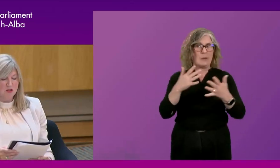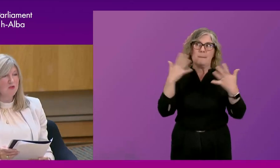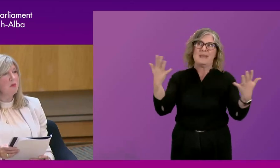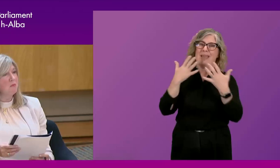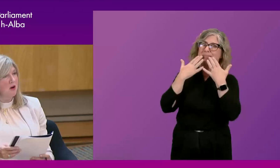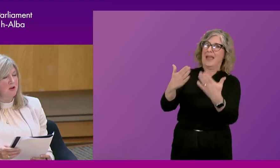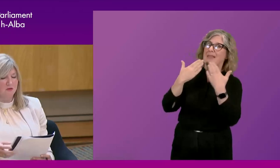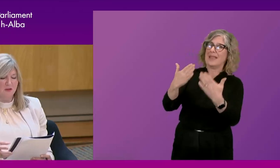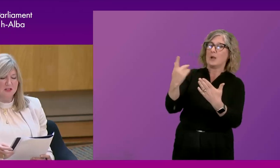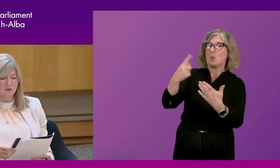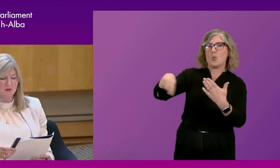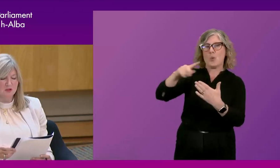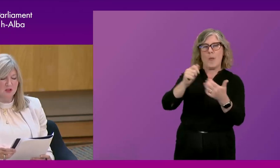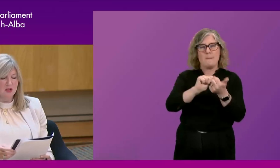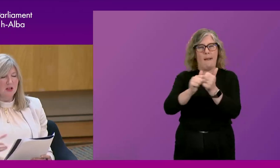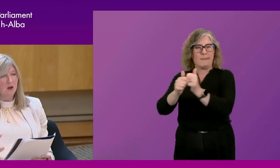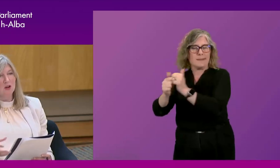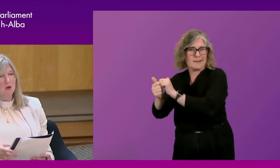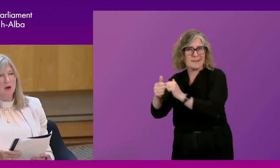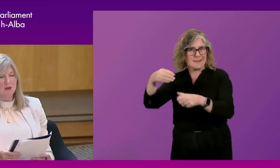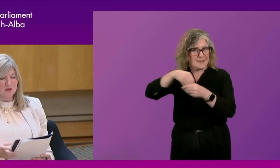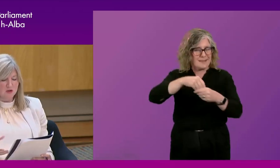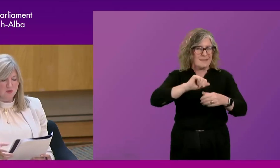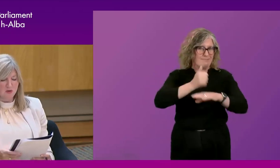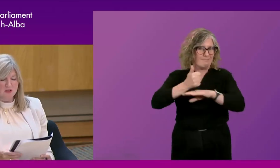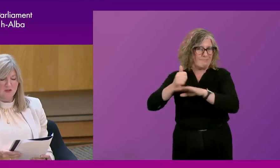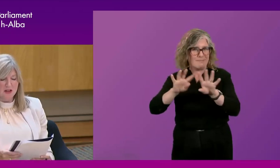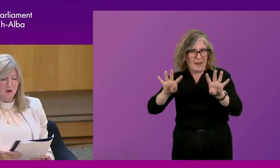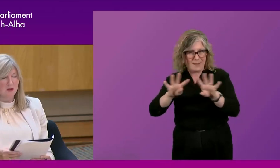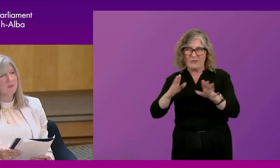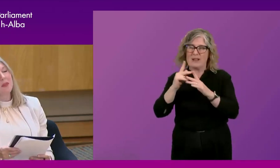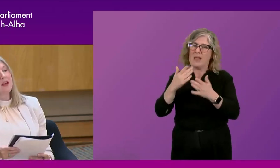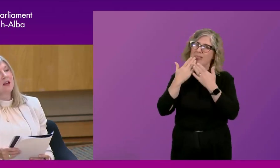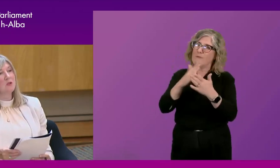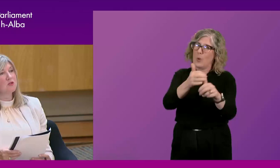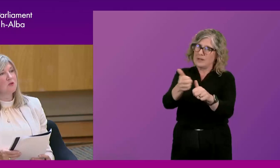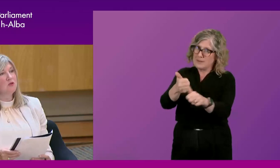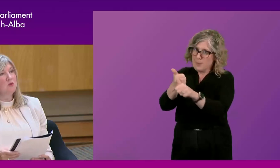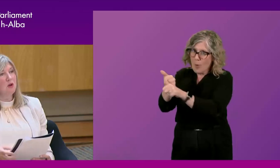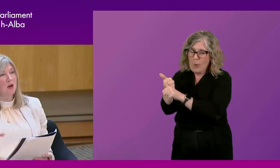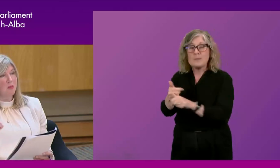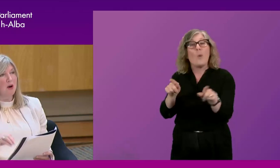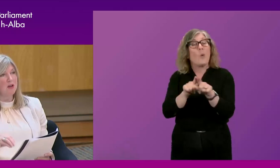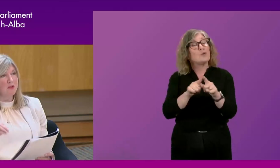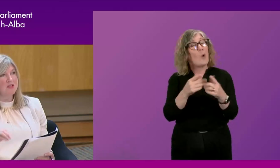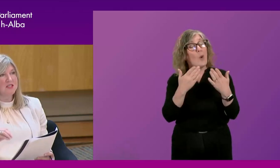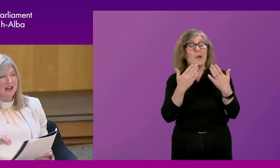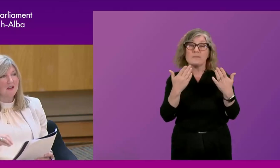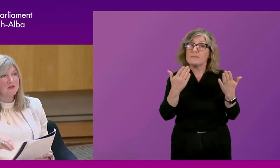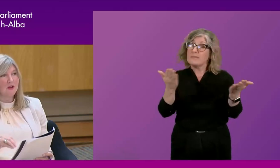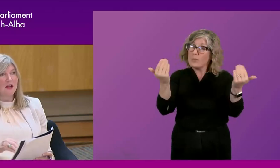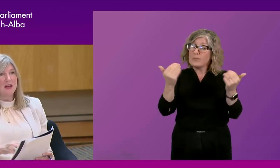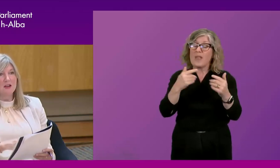partners who've been part of the festival this year, all our partners, your support is very welcome, and also to our parliament